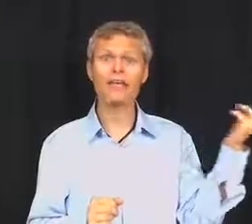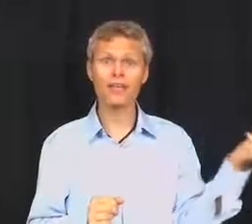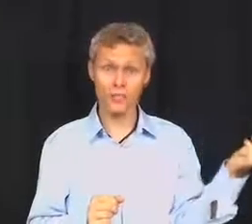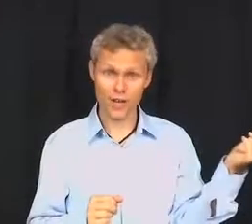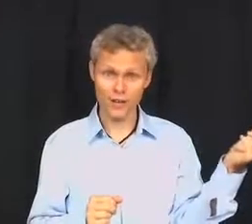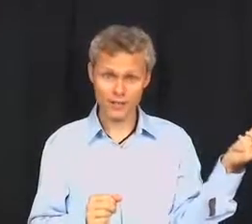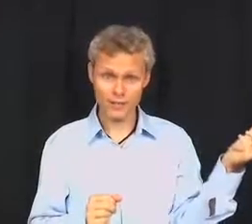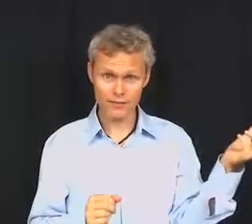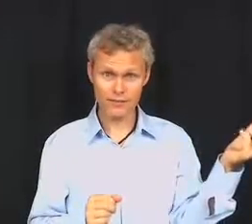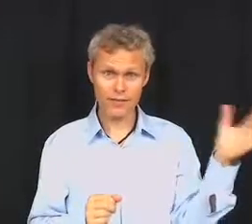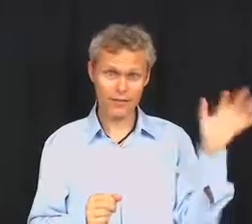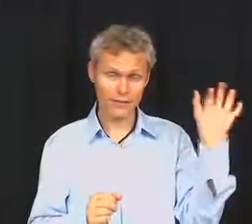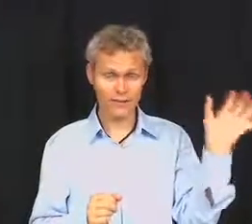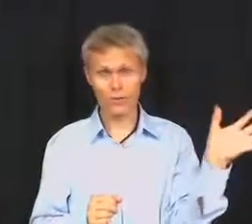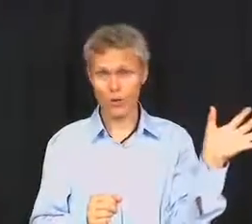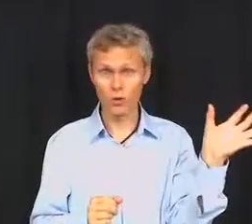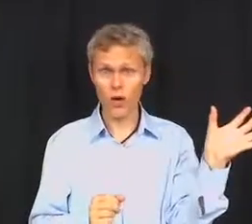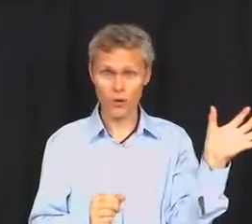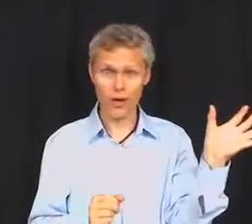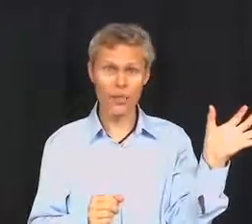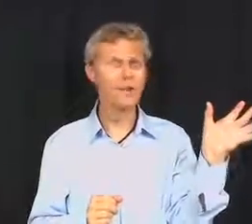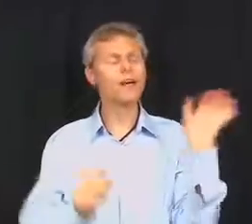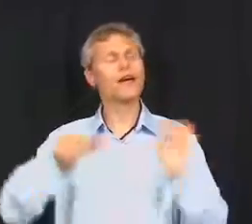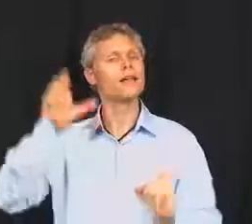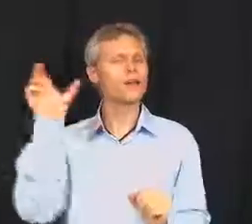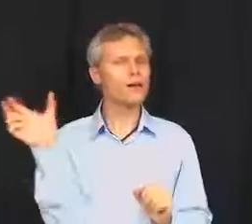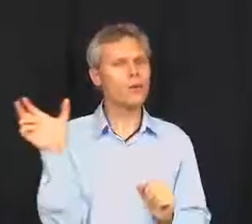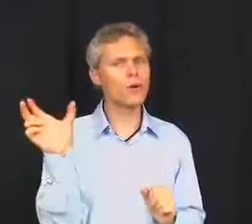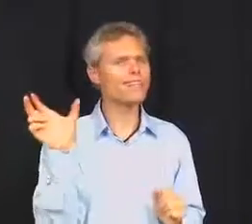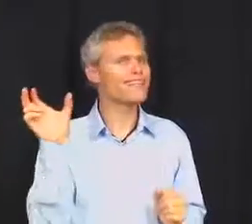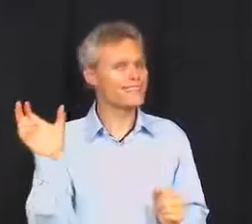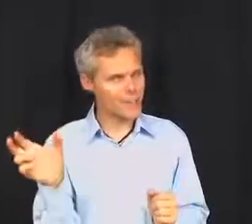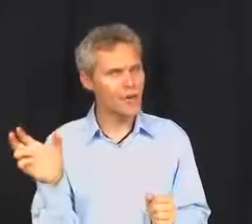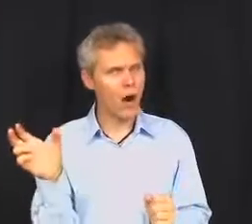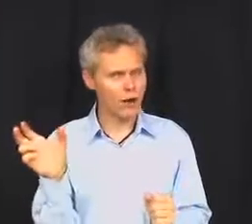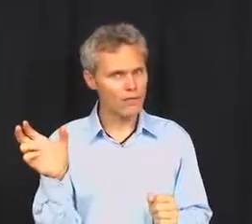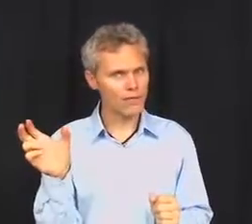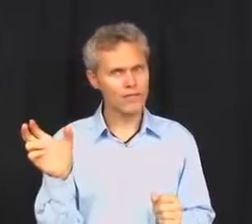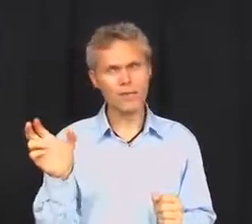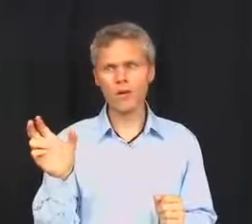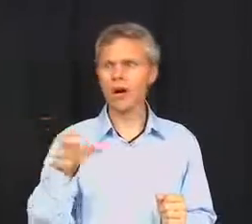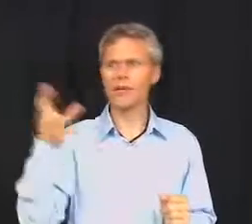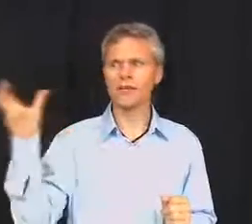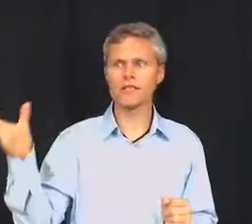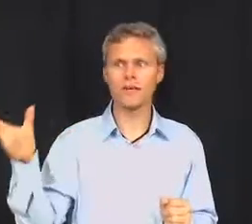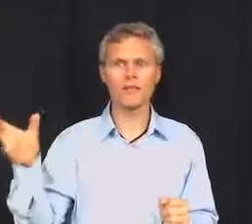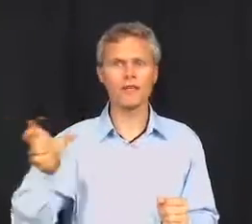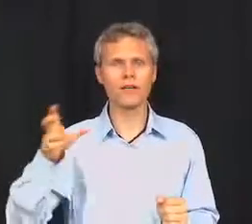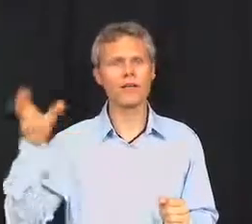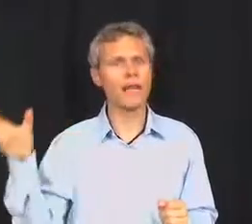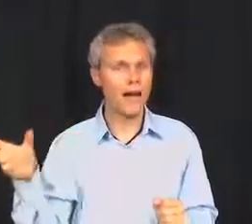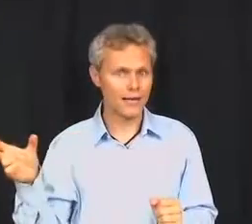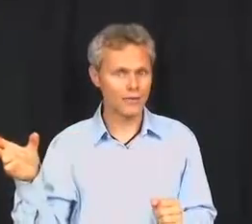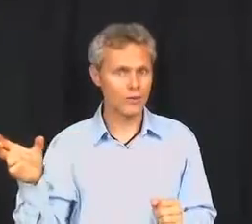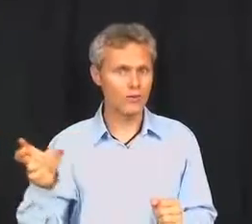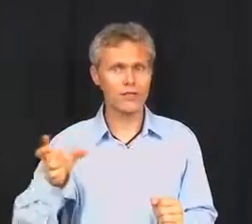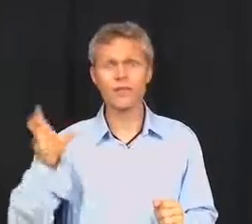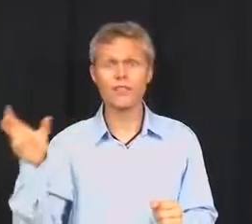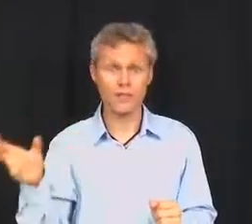Internet, right, the World Wide Web. And then the other word is seminar. A seminar is kind of a class or a series of